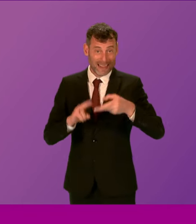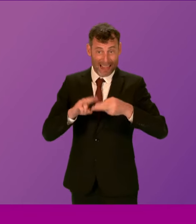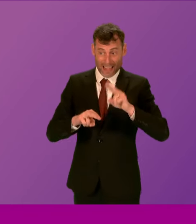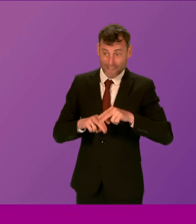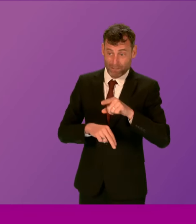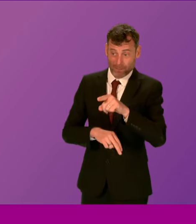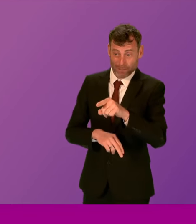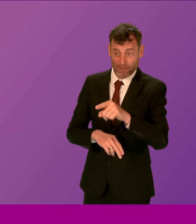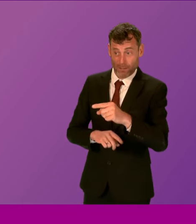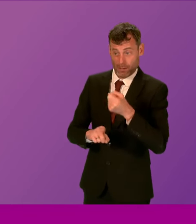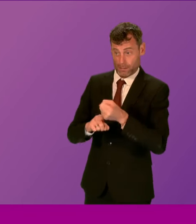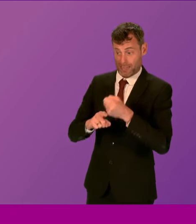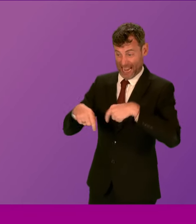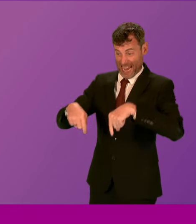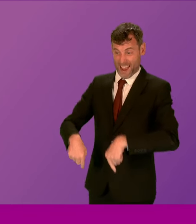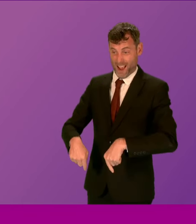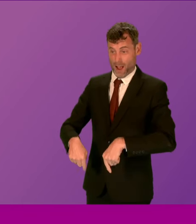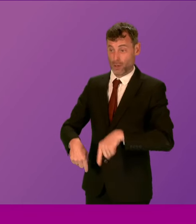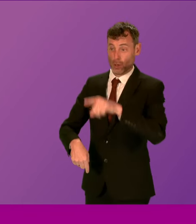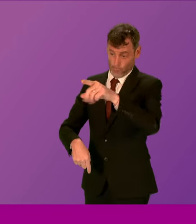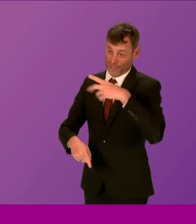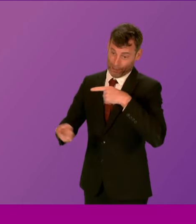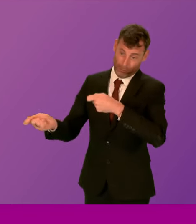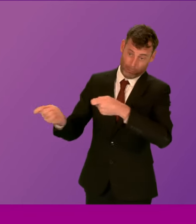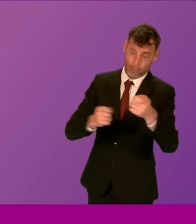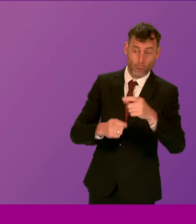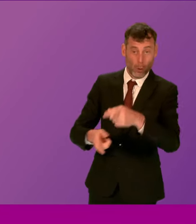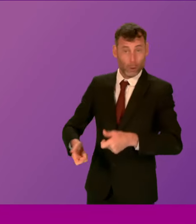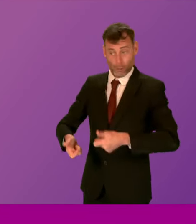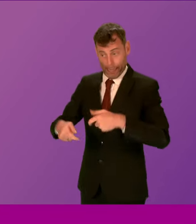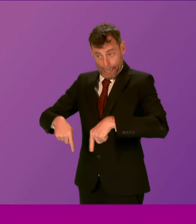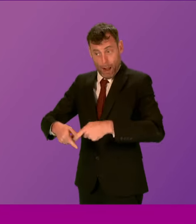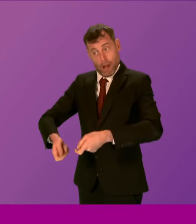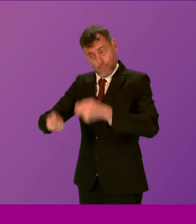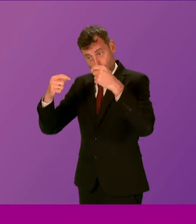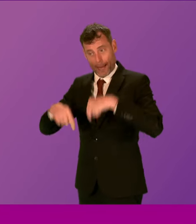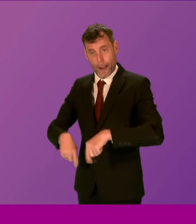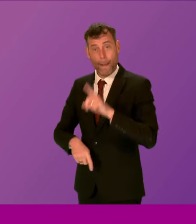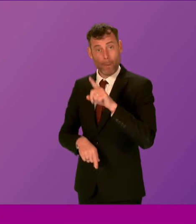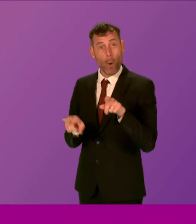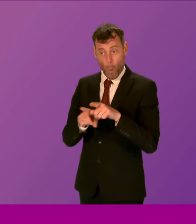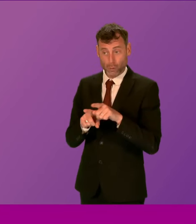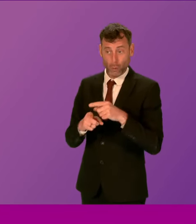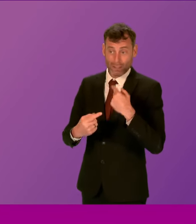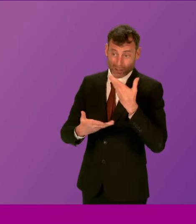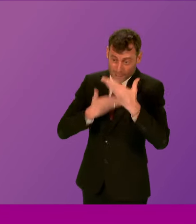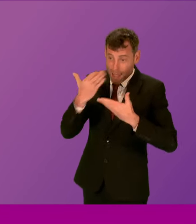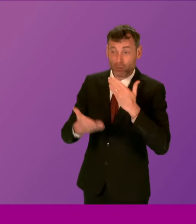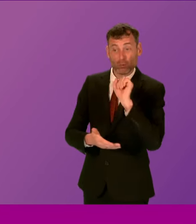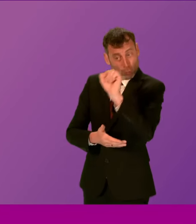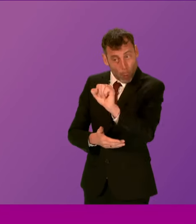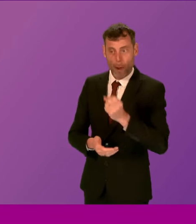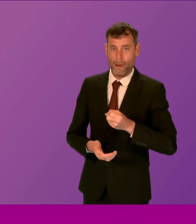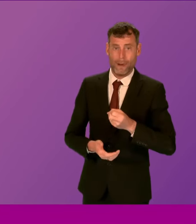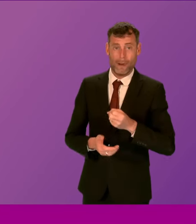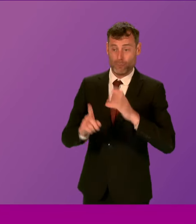instead of, uh, I think, raising these issues here, which she has every right to do, she could use the influence amongst her own party colleagues to demand that that